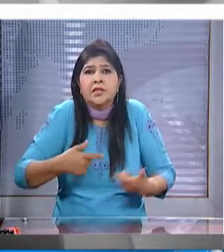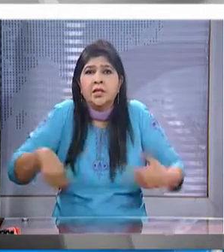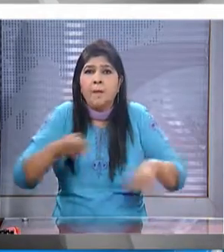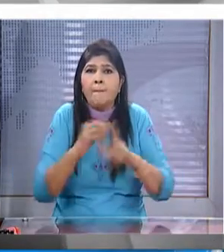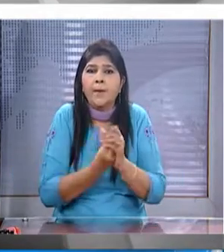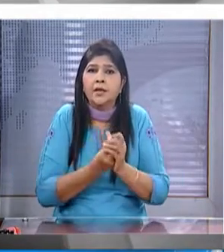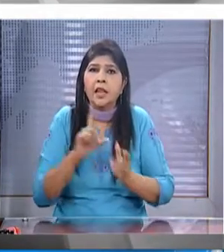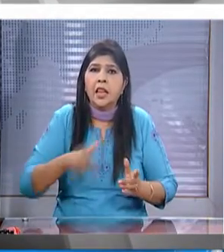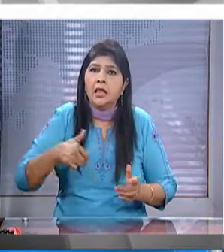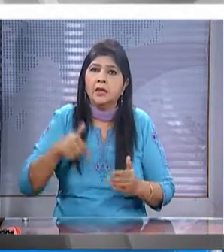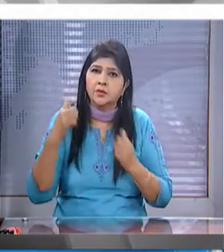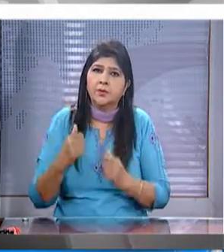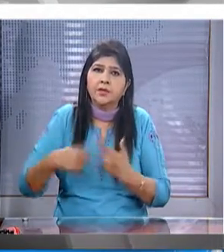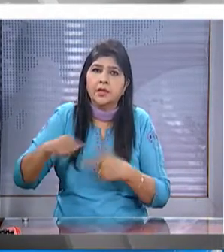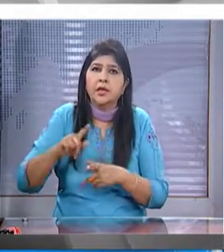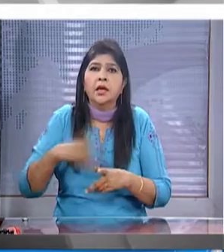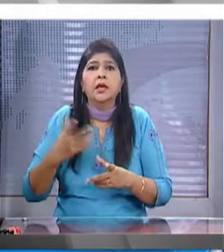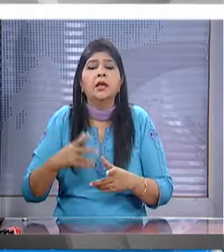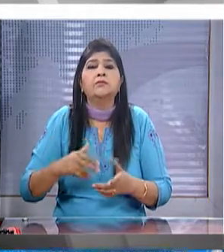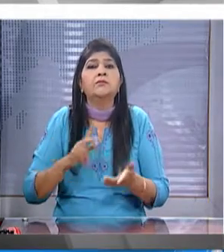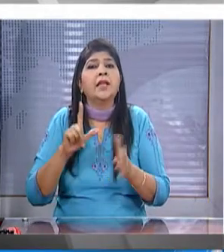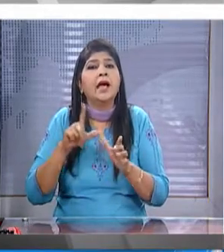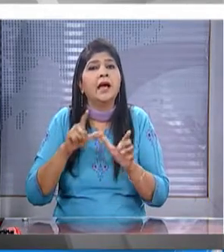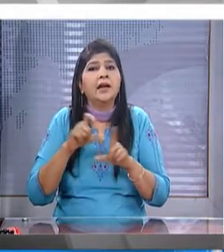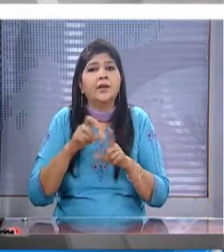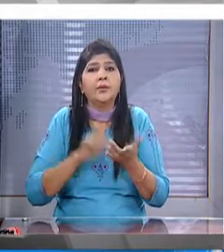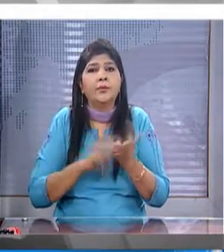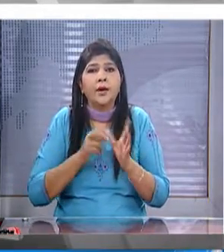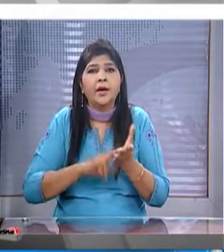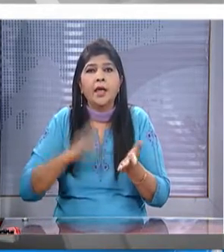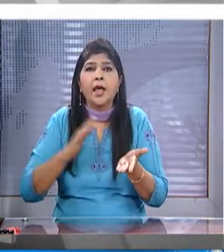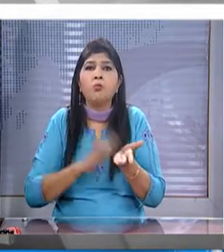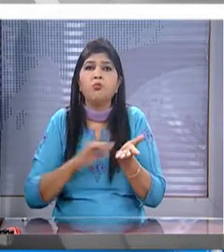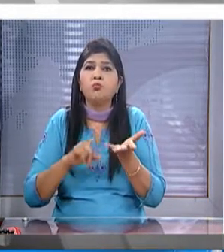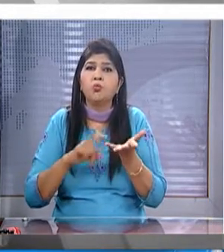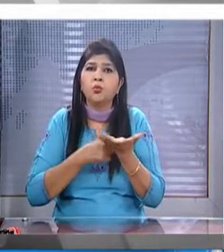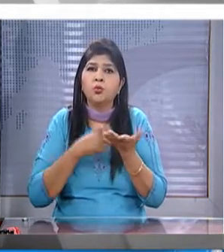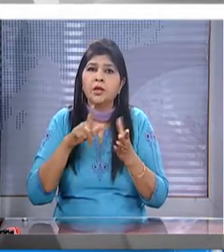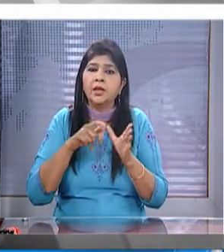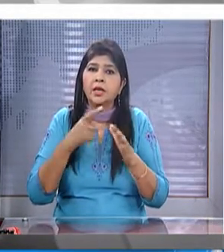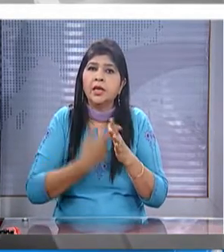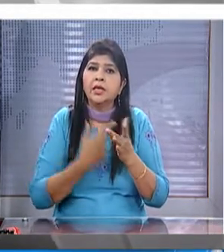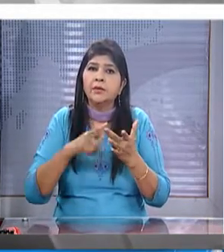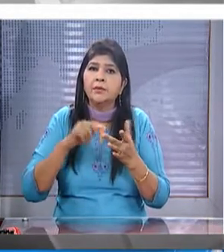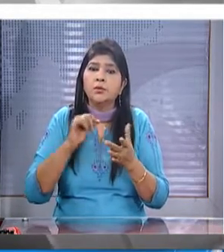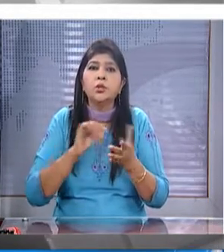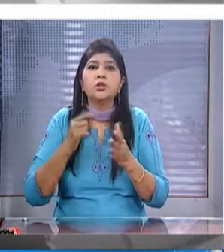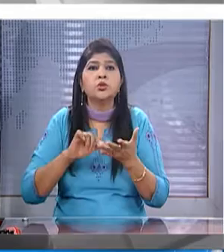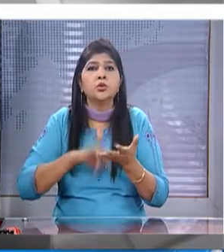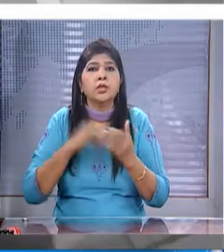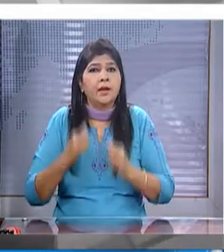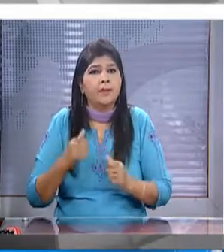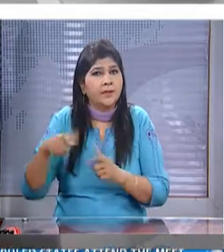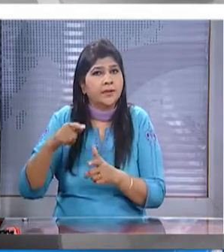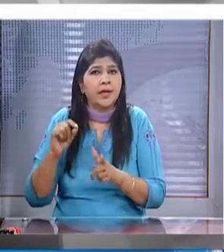leaders besides party veterans lk advani and murli manohar joshi bjp president amit shah